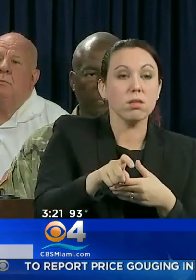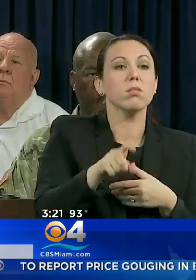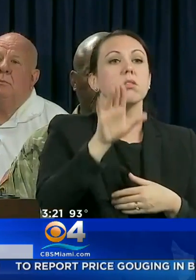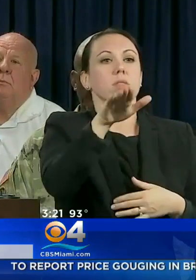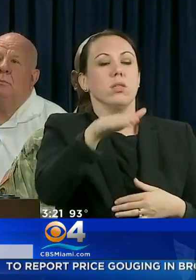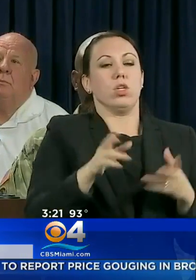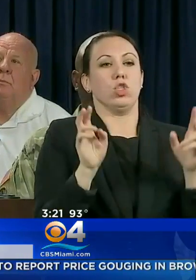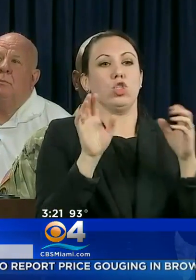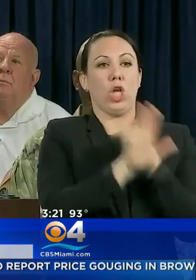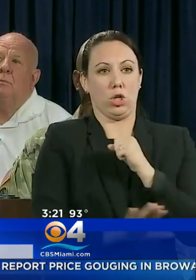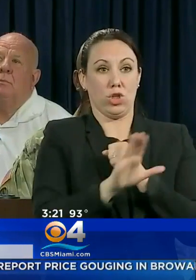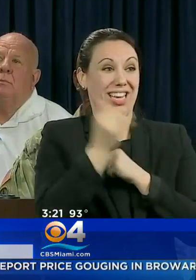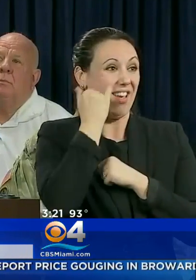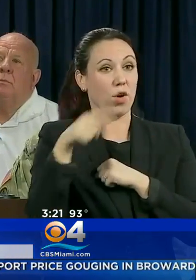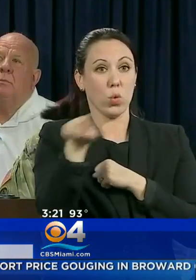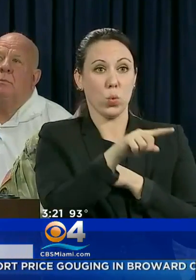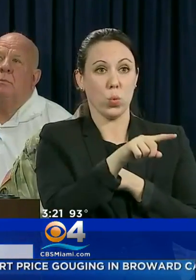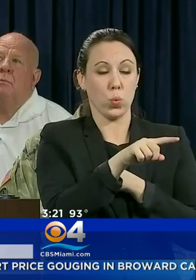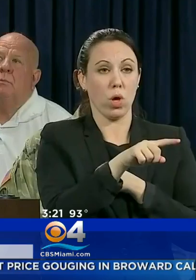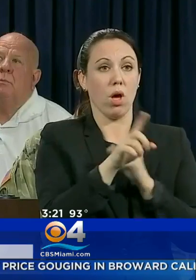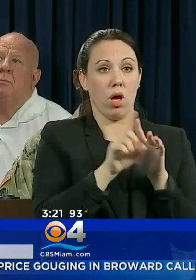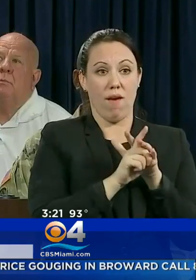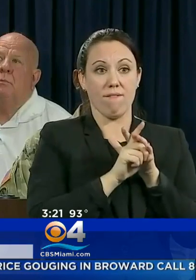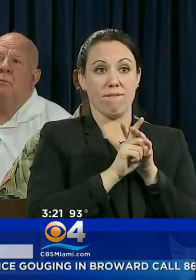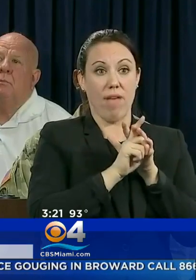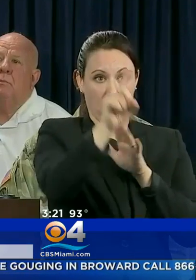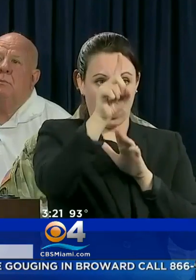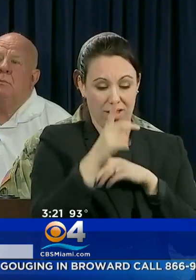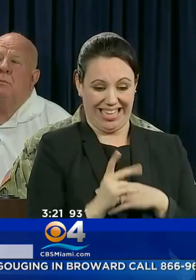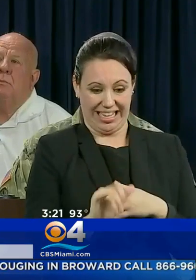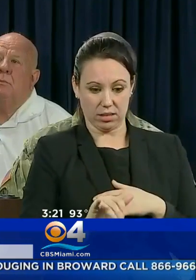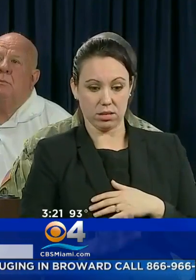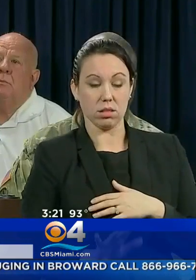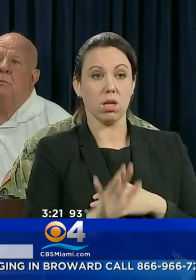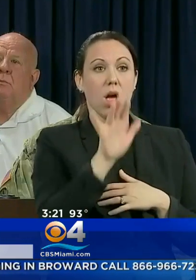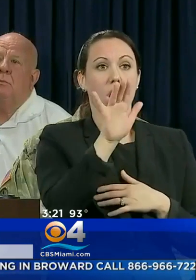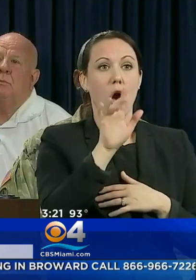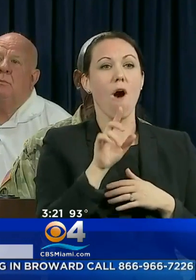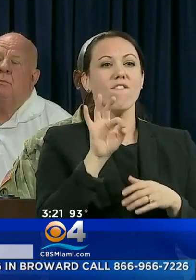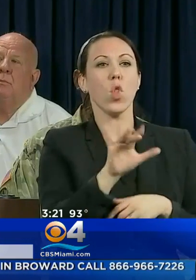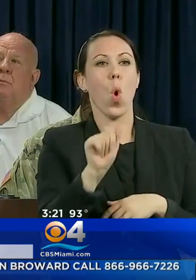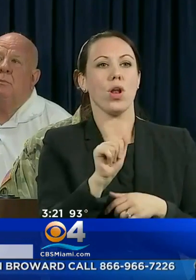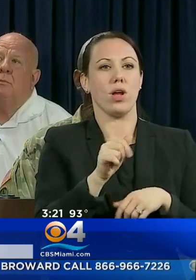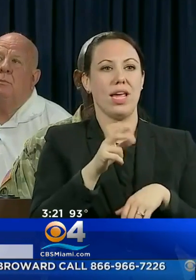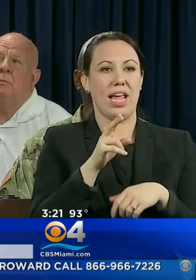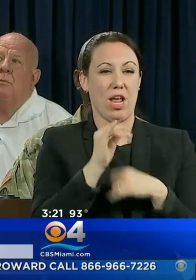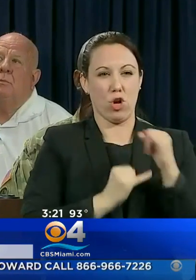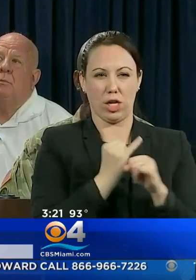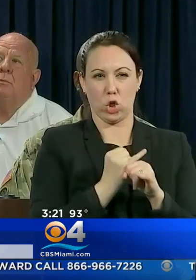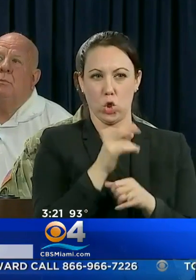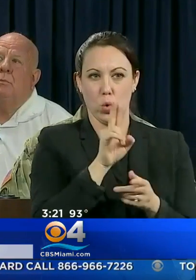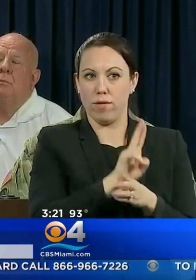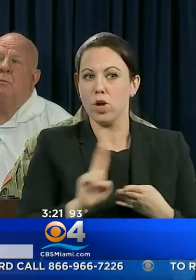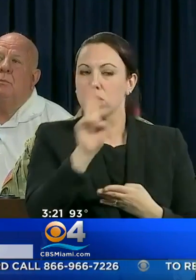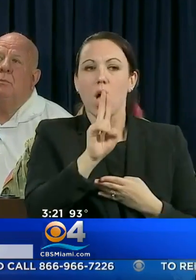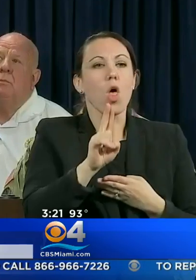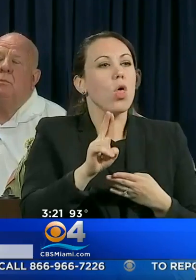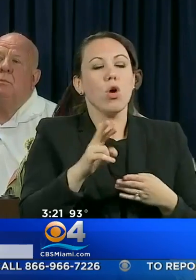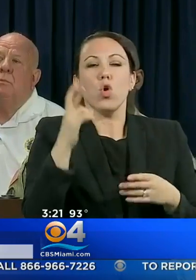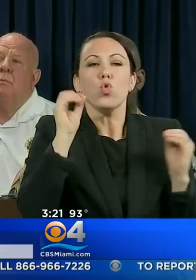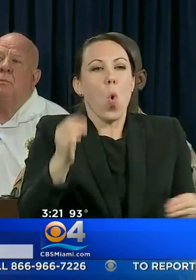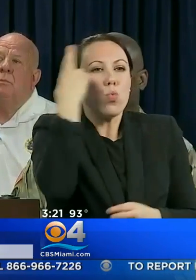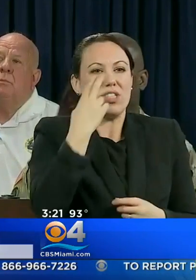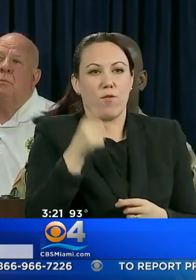SHELTERS. IF YOU ARE EVACUATING FOR THE KEYS, GO TO FLORIDA INTERNATIONAL UNIVERSITY. THERE IS ABSOLUTELY NO REASON FOR ANYONE NOT TO